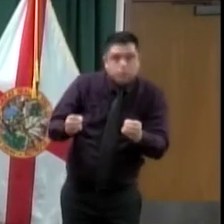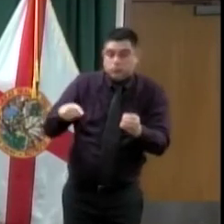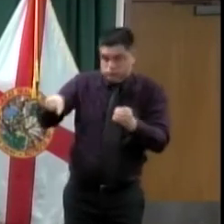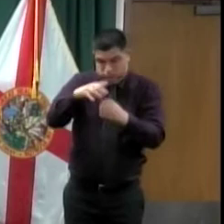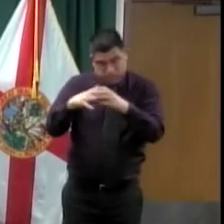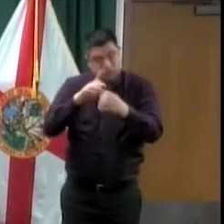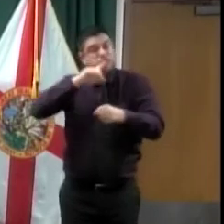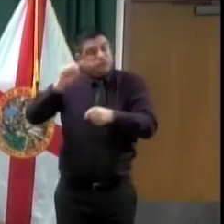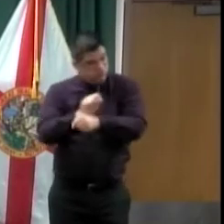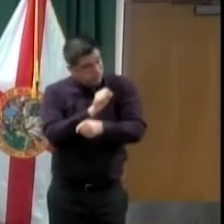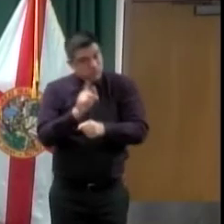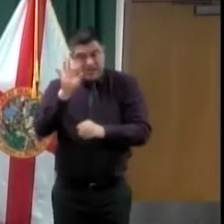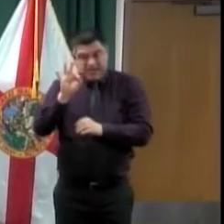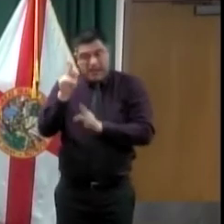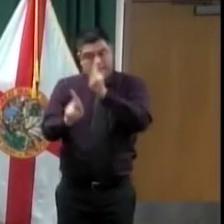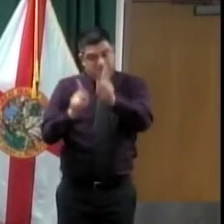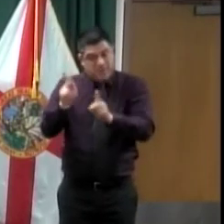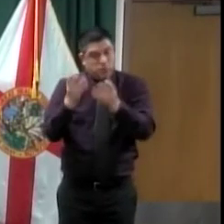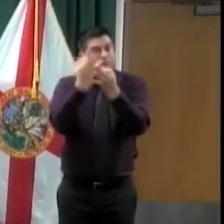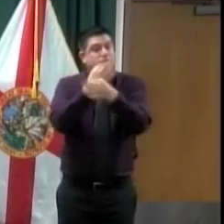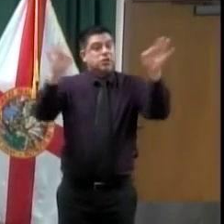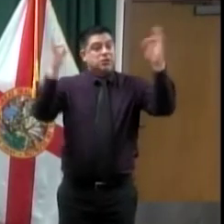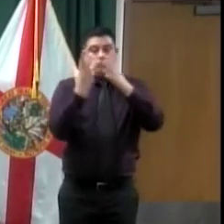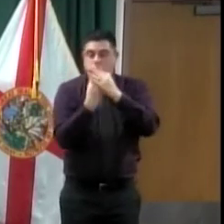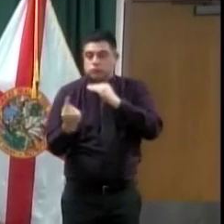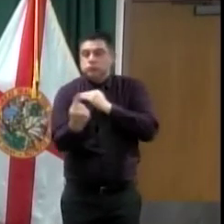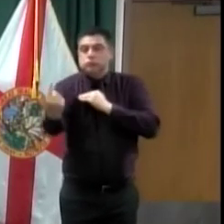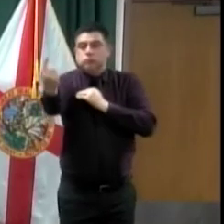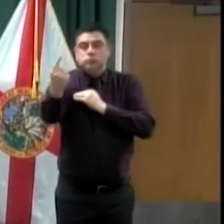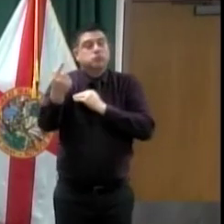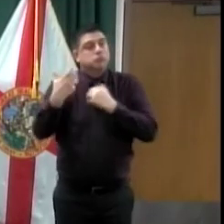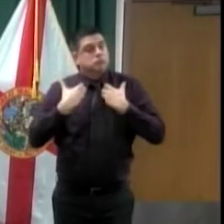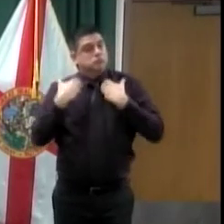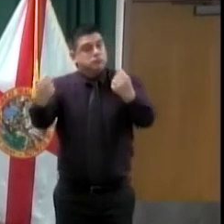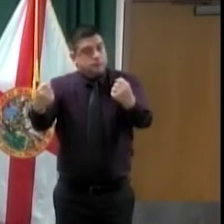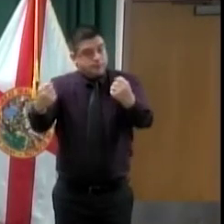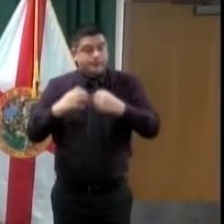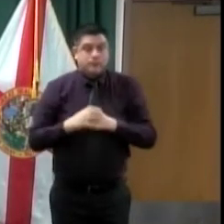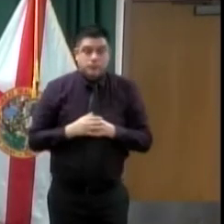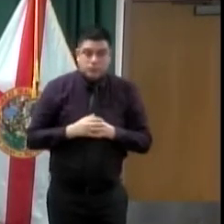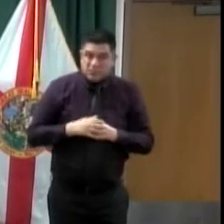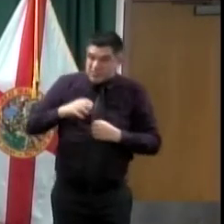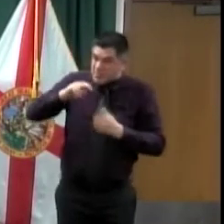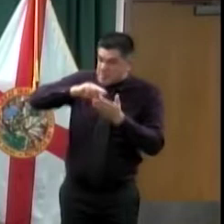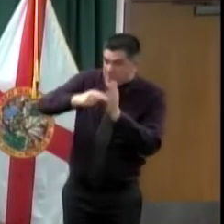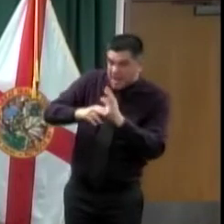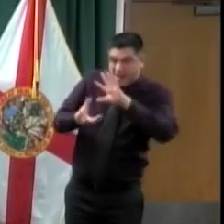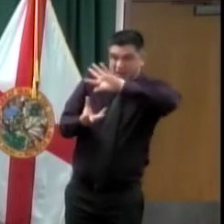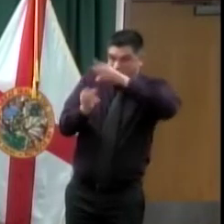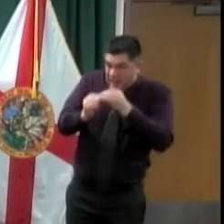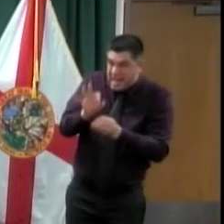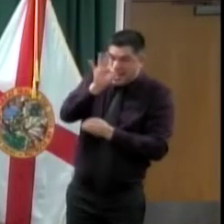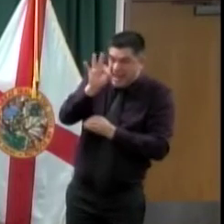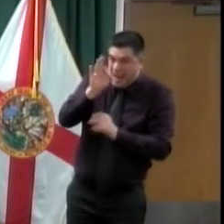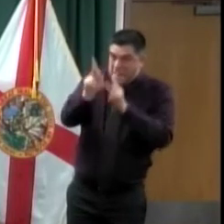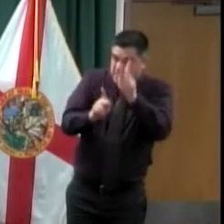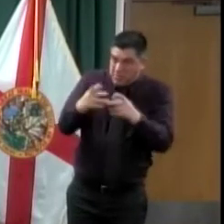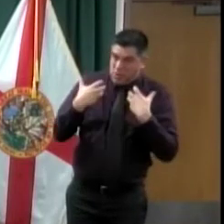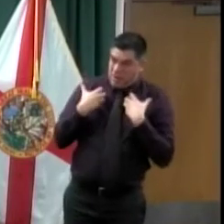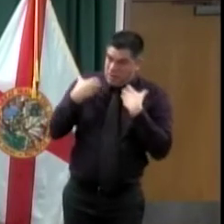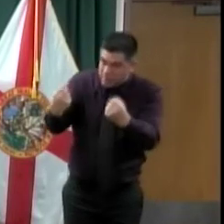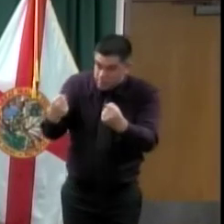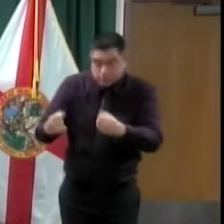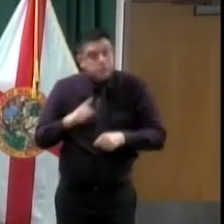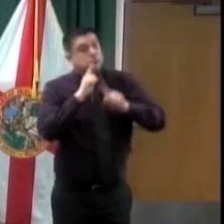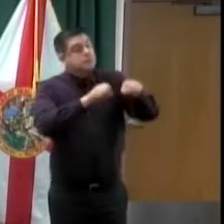Is that only nine since this started, or is that nine in the last days? So that's nine total. So 124 have tested